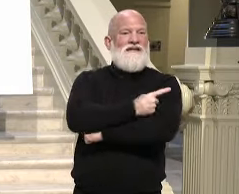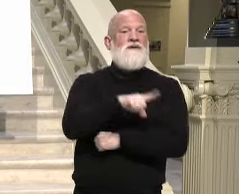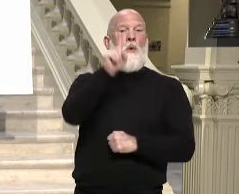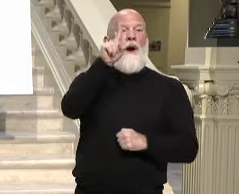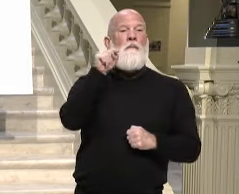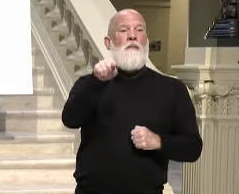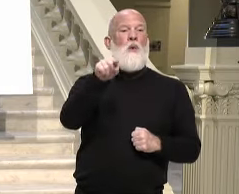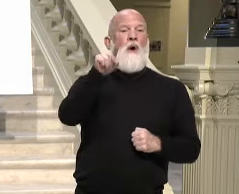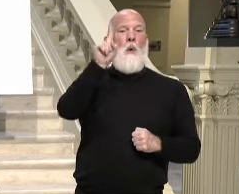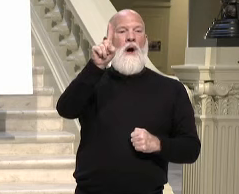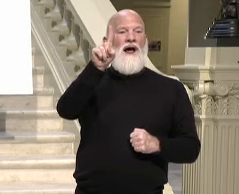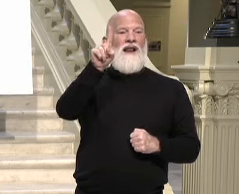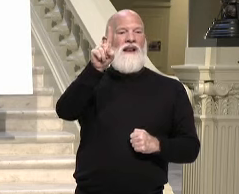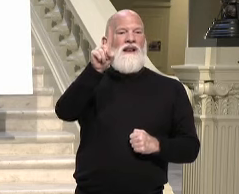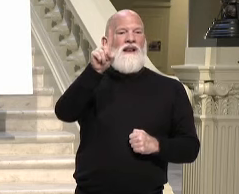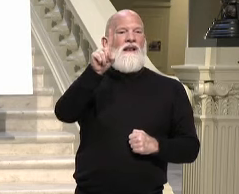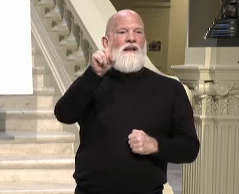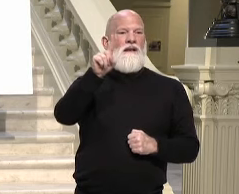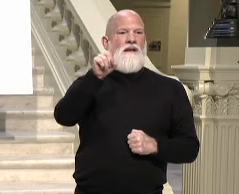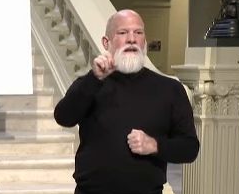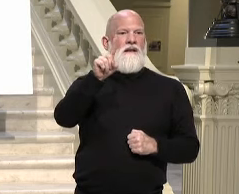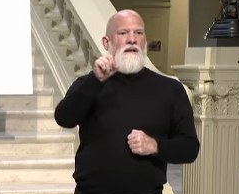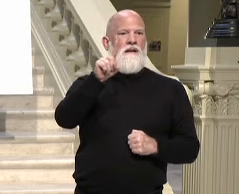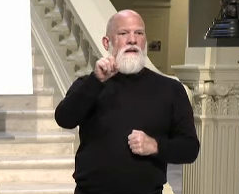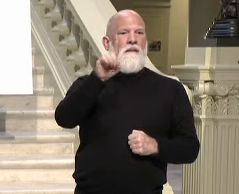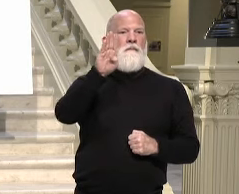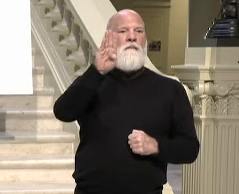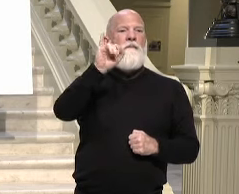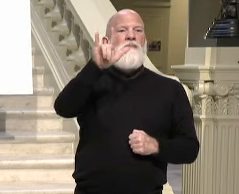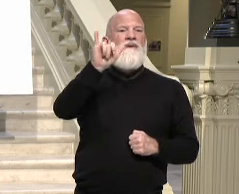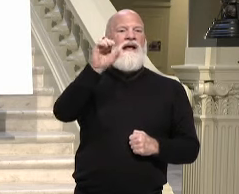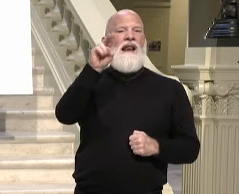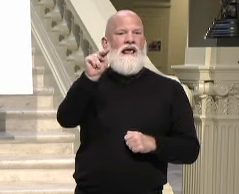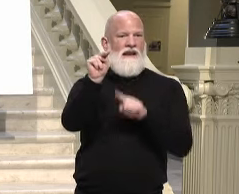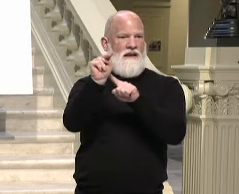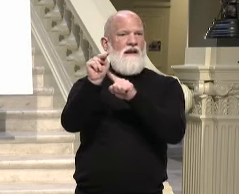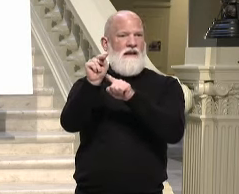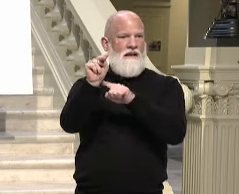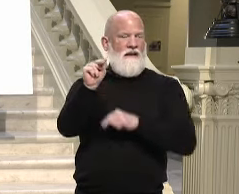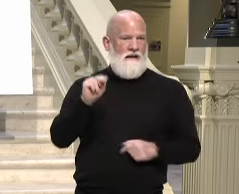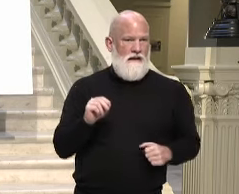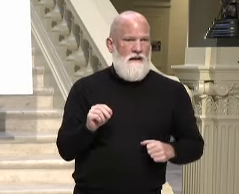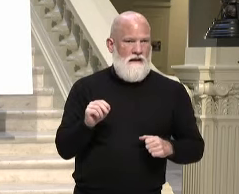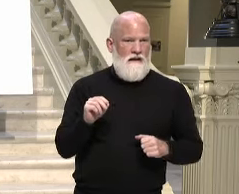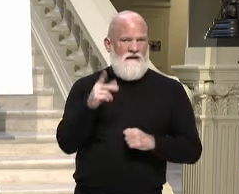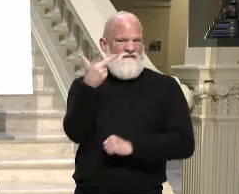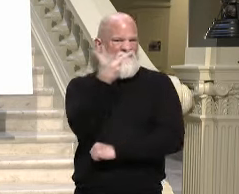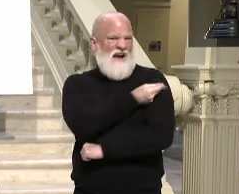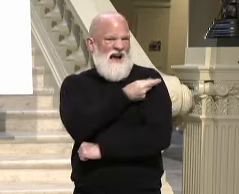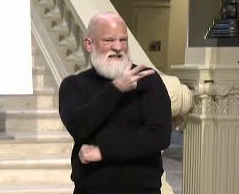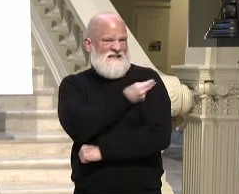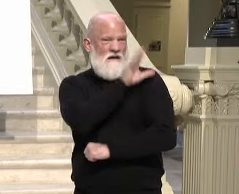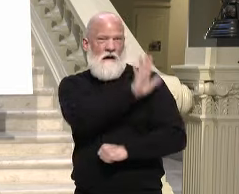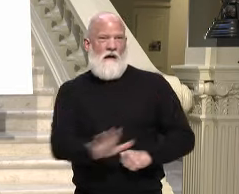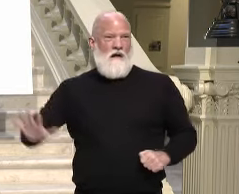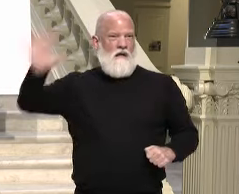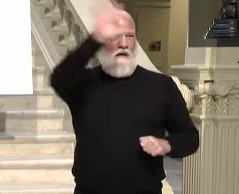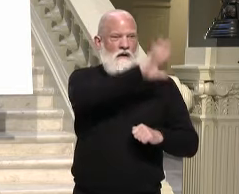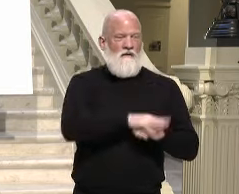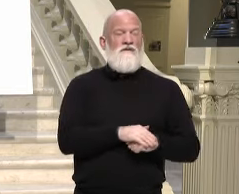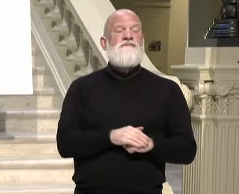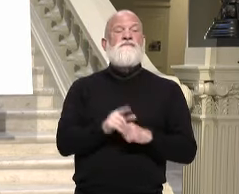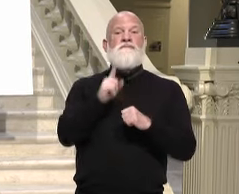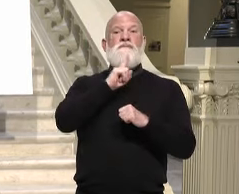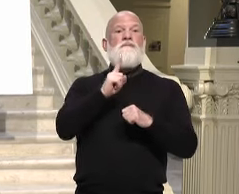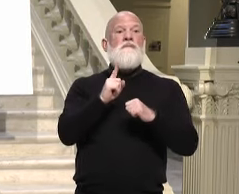doses. And according to the Department of Public Health's website, we have administered nearly eight of every 10